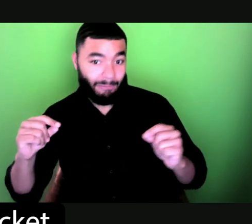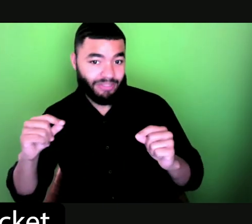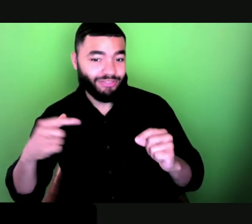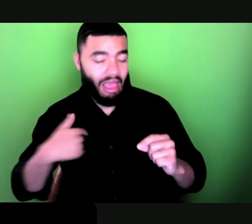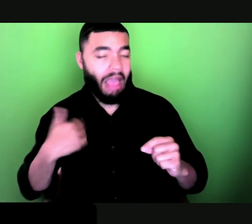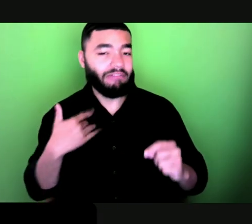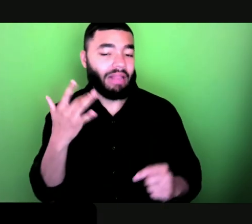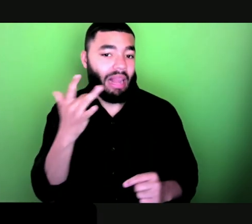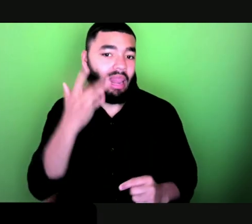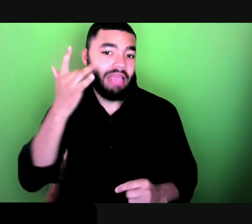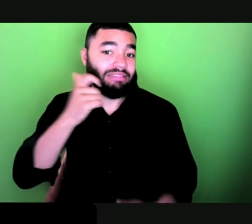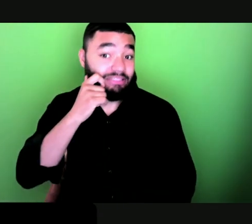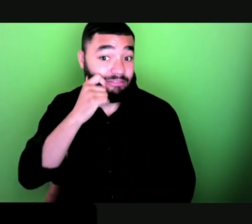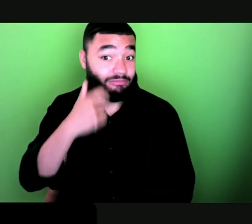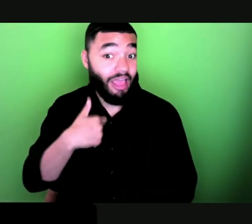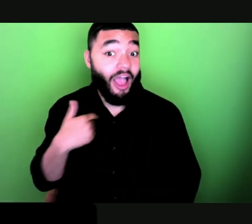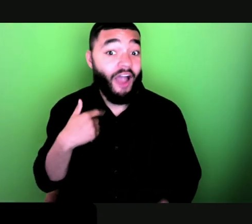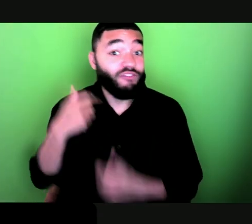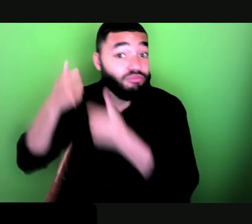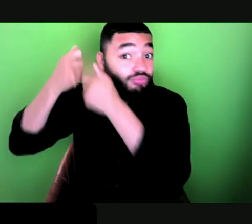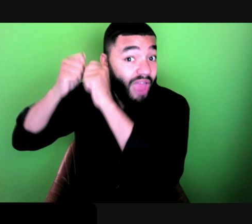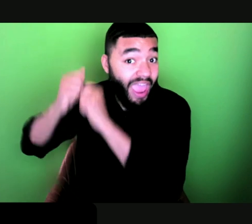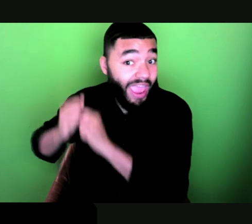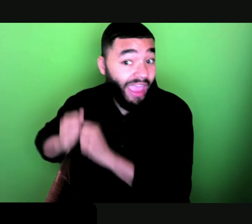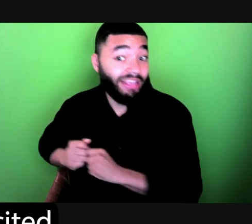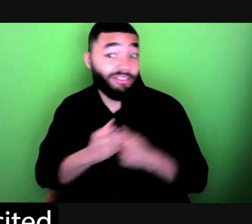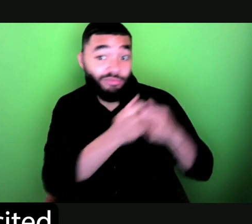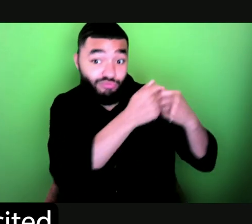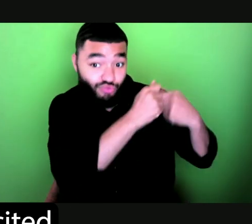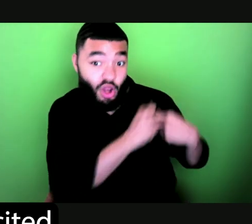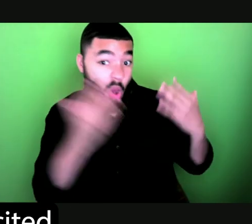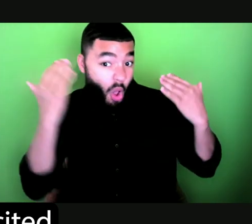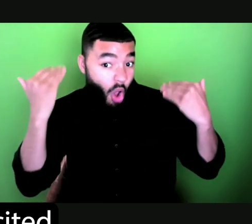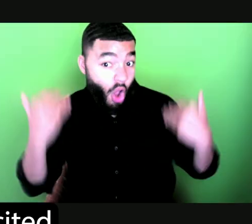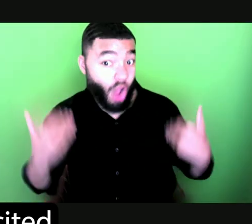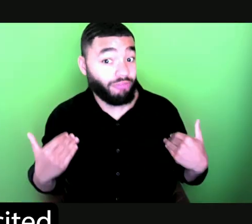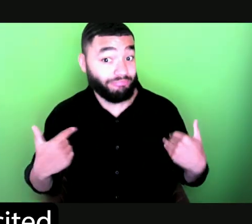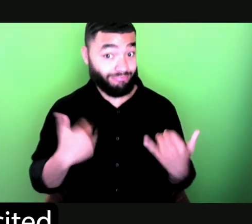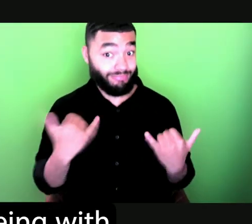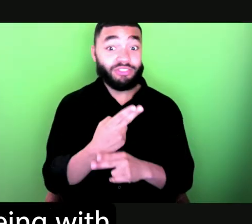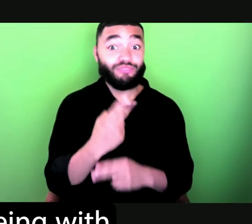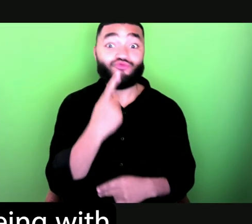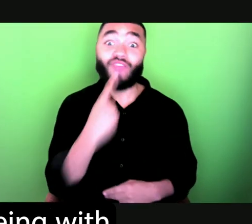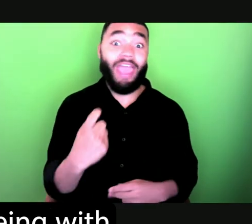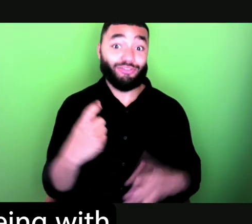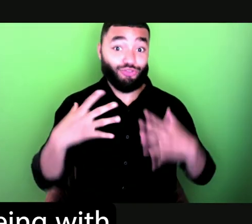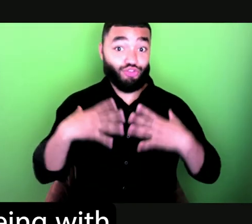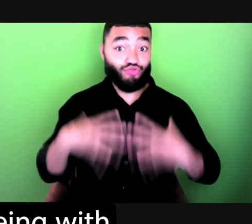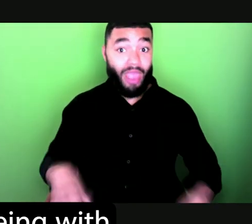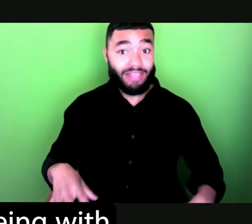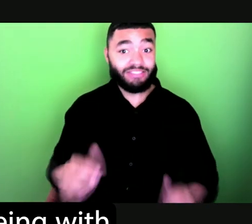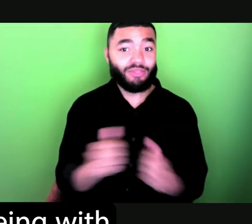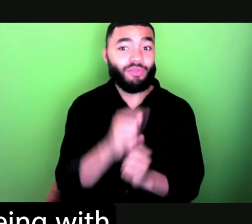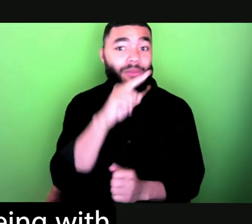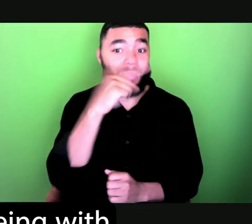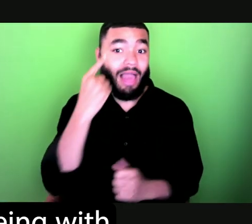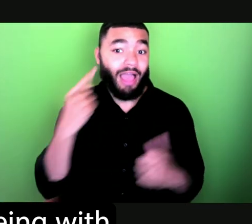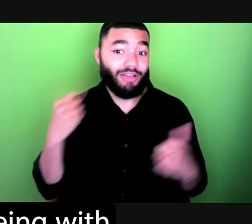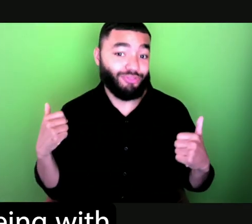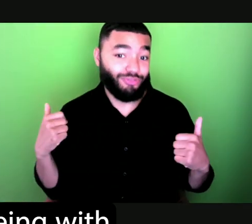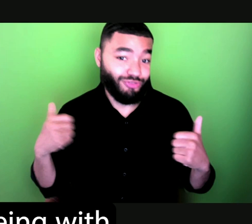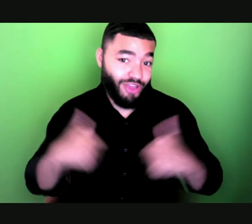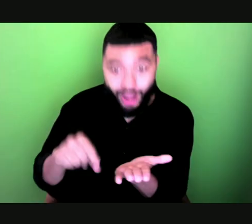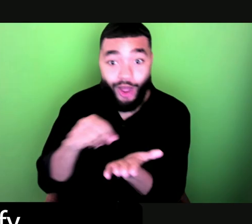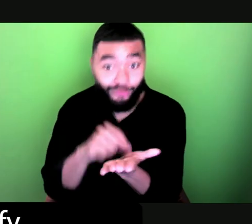dress. And I'm, like, I can only echo y'all, I'm really excited to be here. I get fueled up being with fellow Black